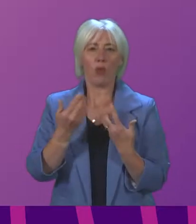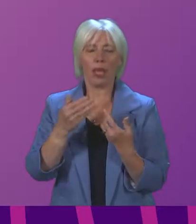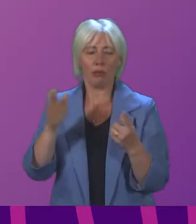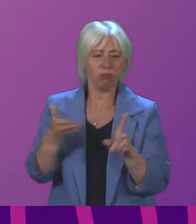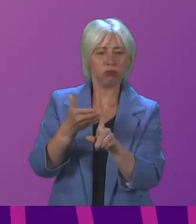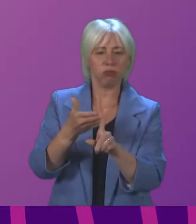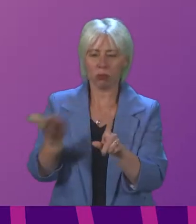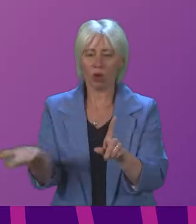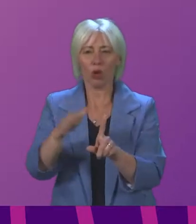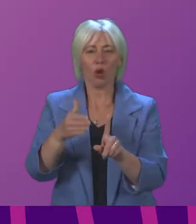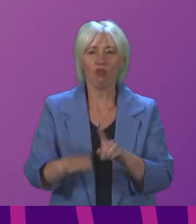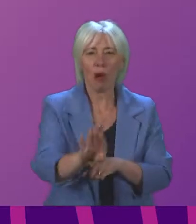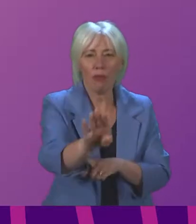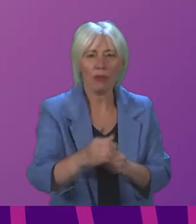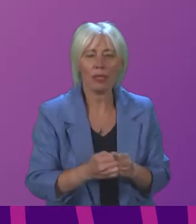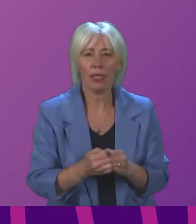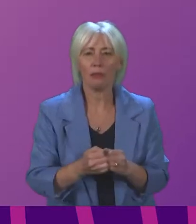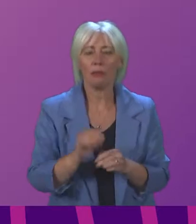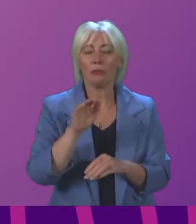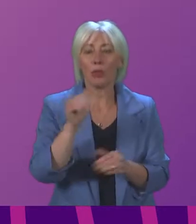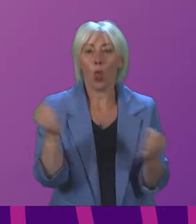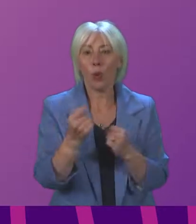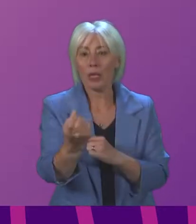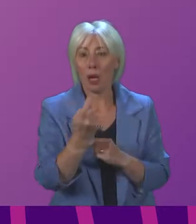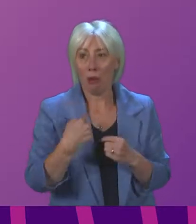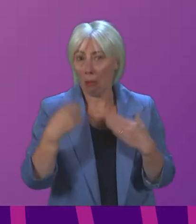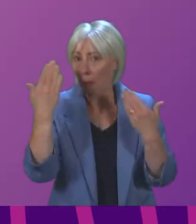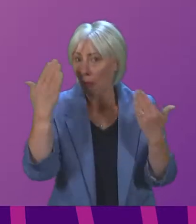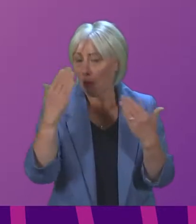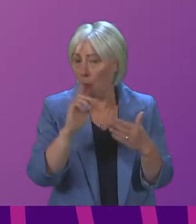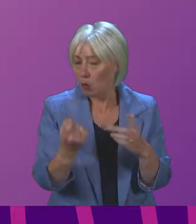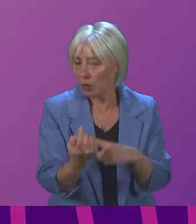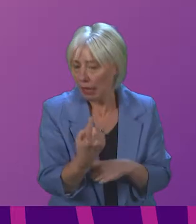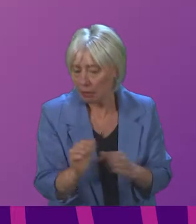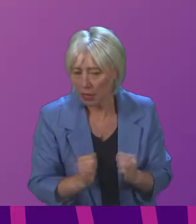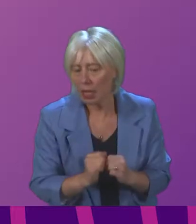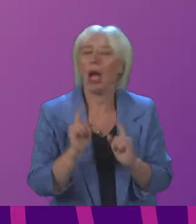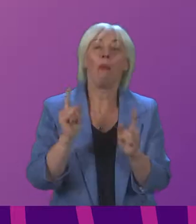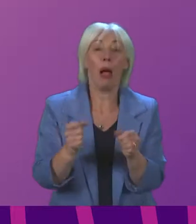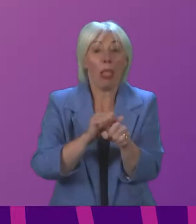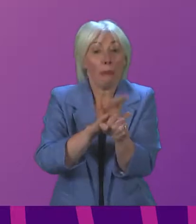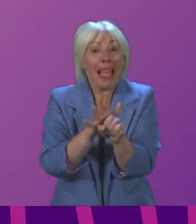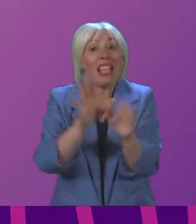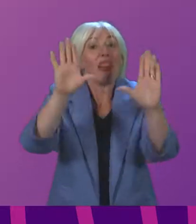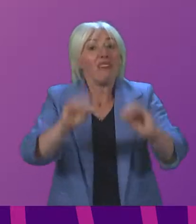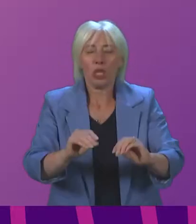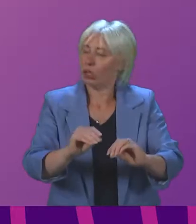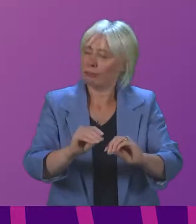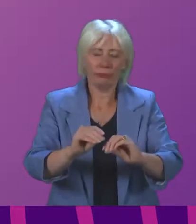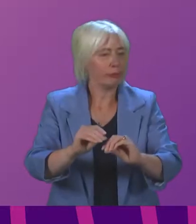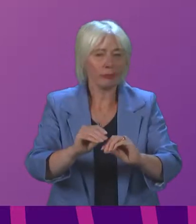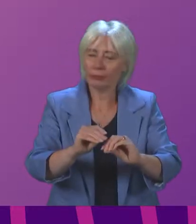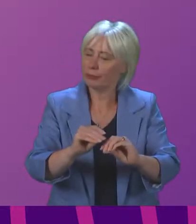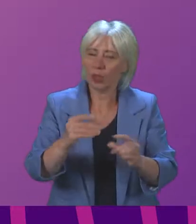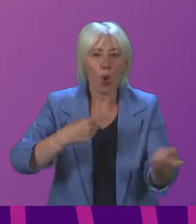As we look towards an uncertain winter period, it is clear that the pandemic is far from over, and we must all